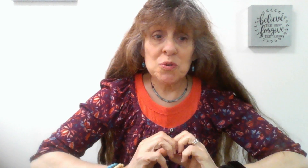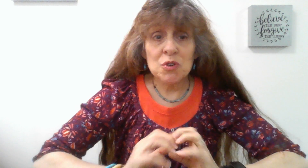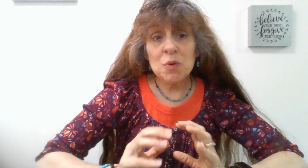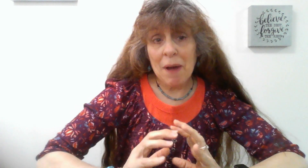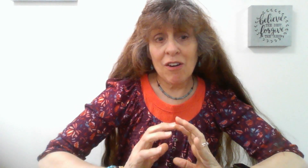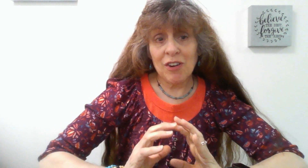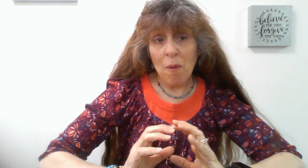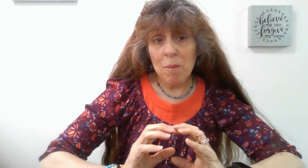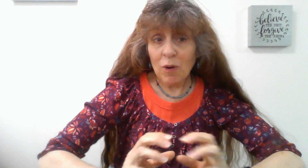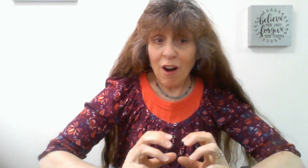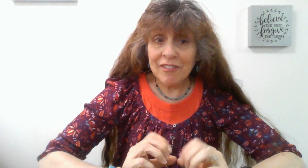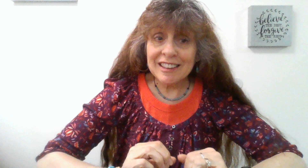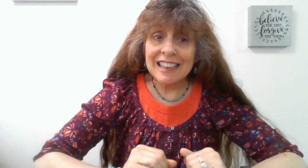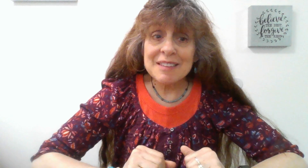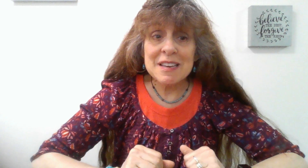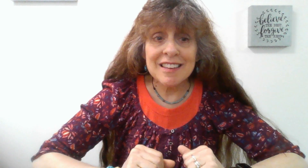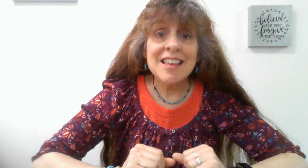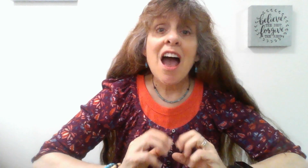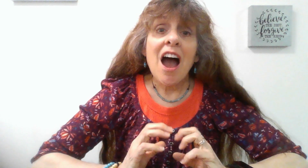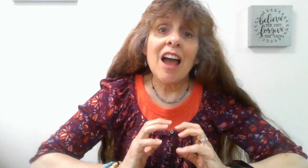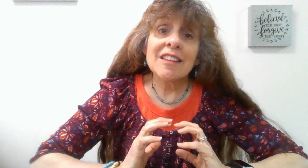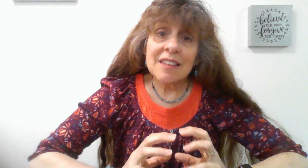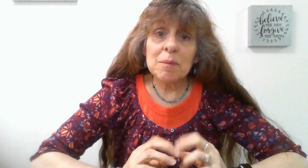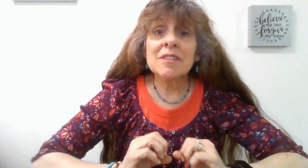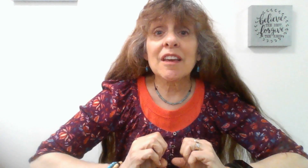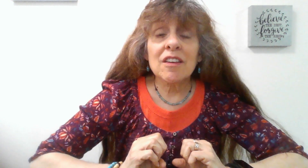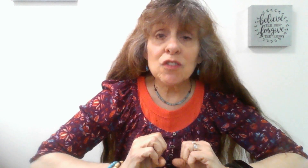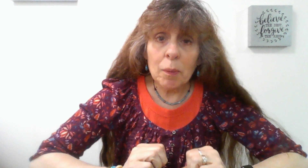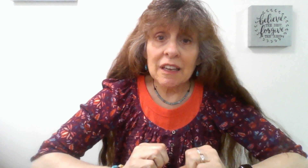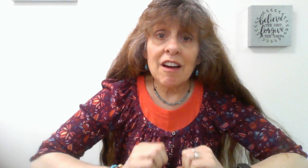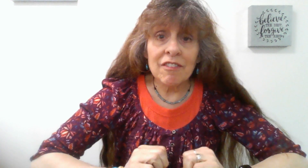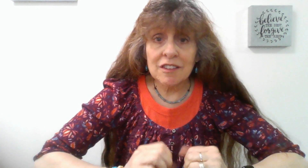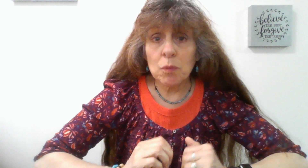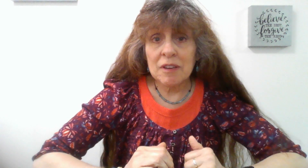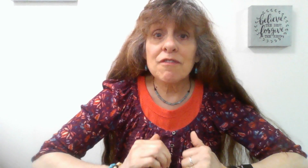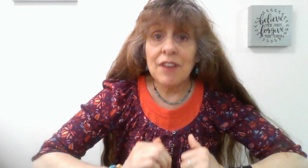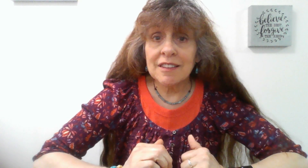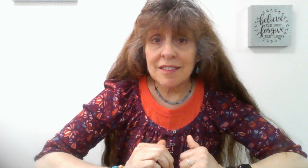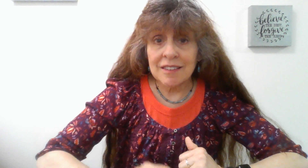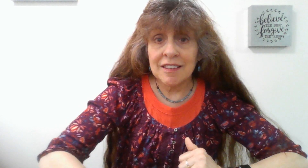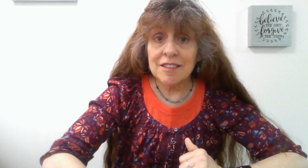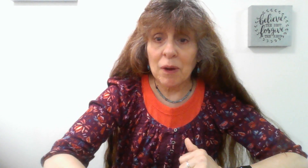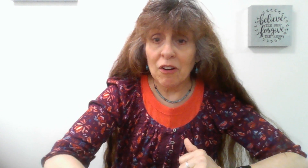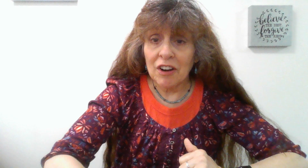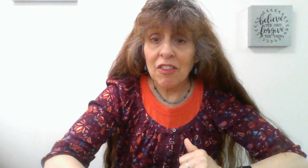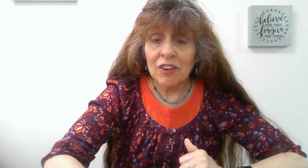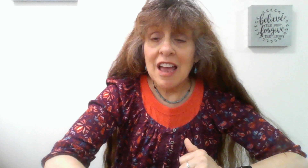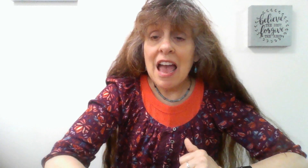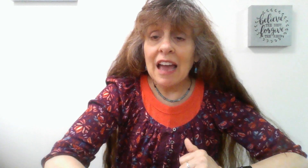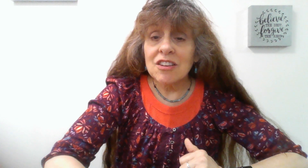you about more often lately because it seems like so many of us women face this in some way or another, and